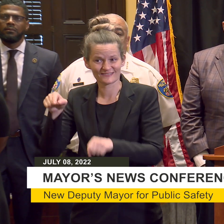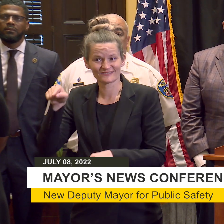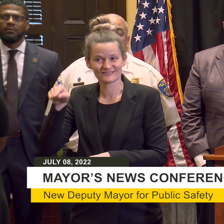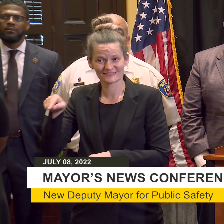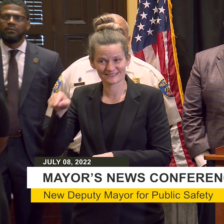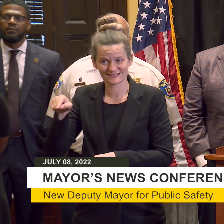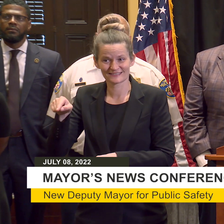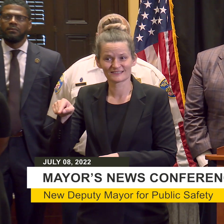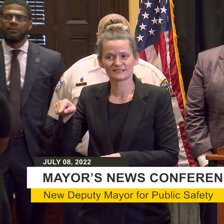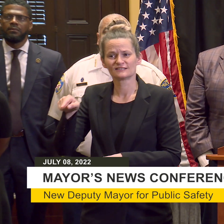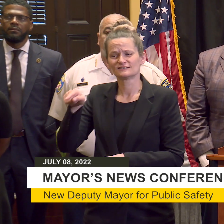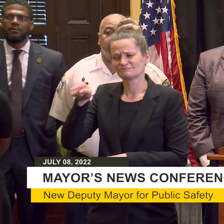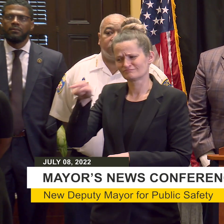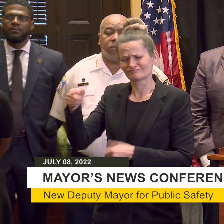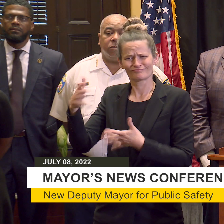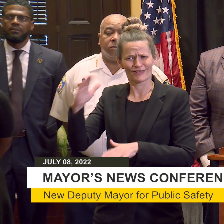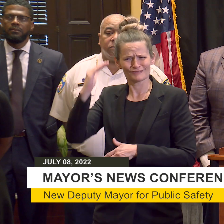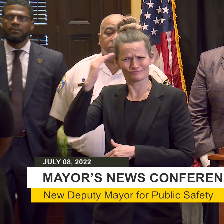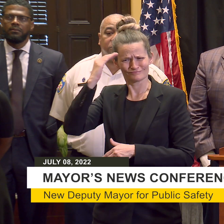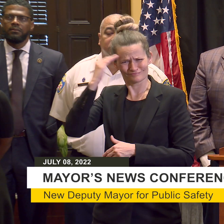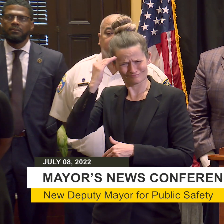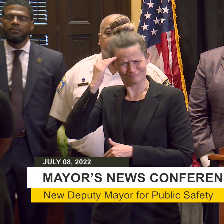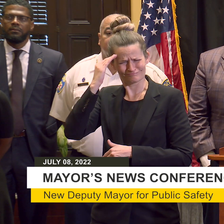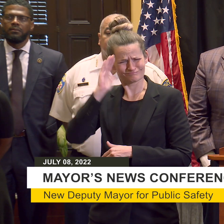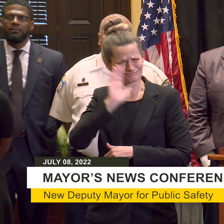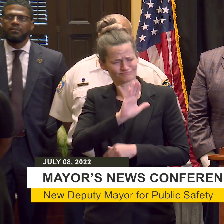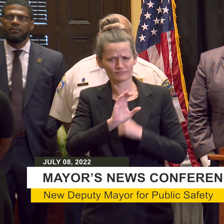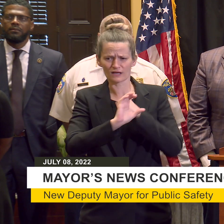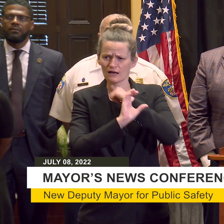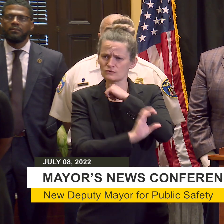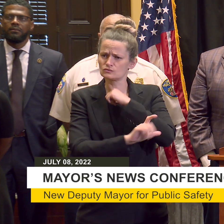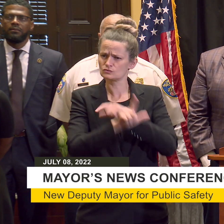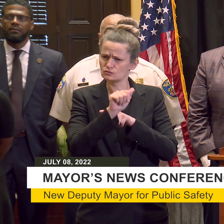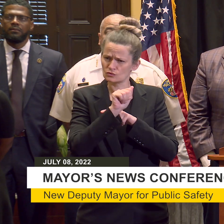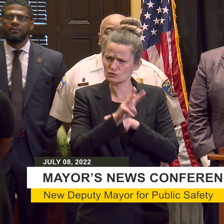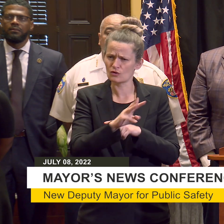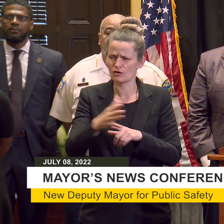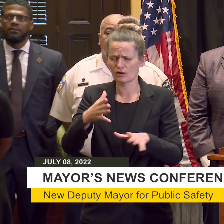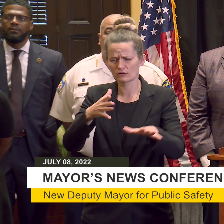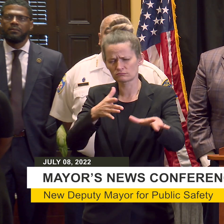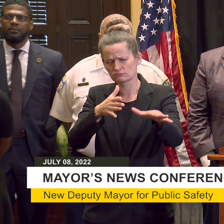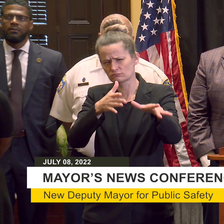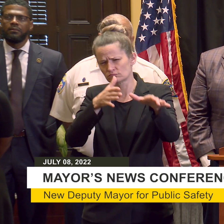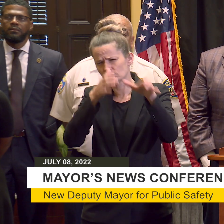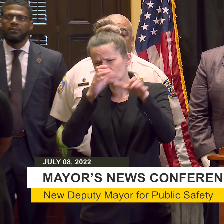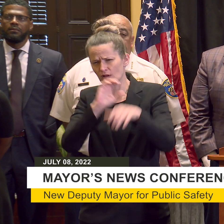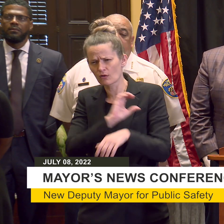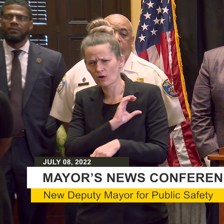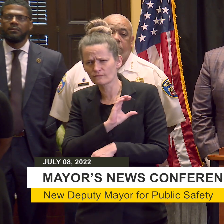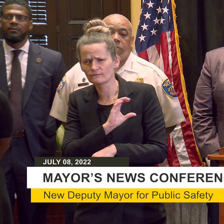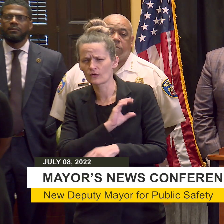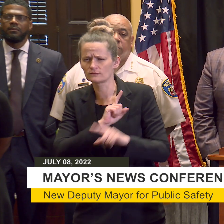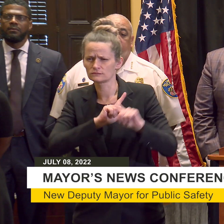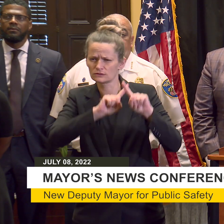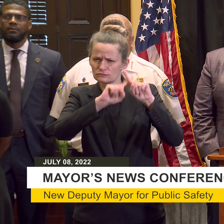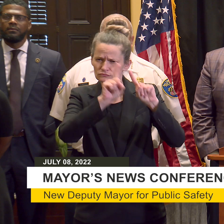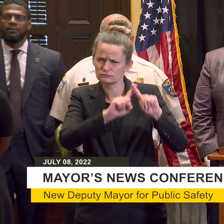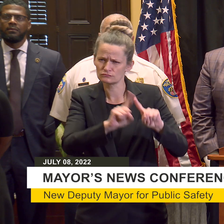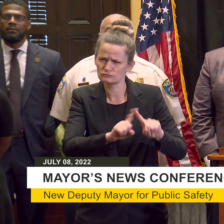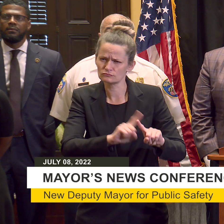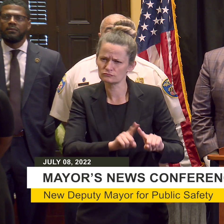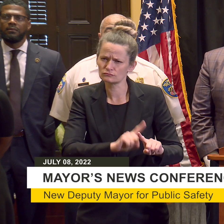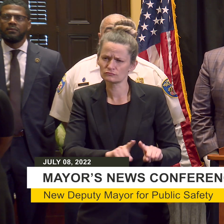enforcement, Tony is one of the smartest and most knowledgeable crime fighting professionals that we can bring to the table. The only